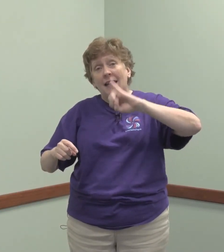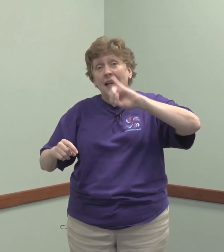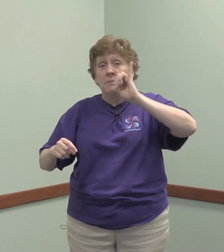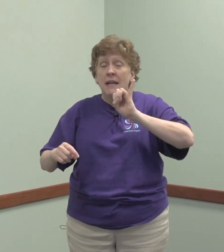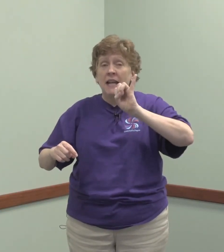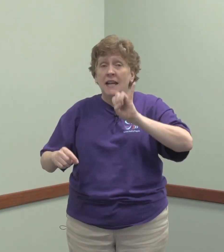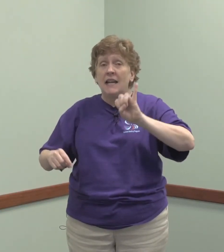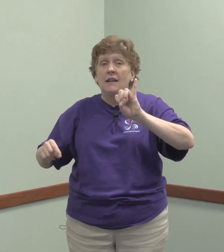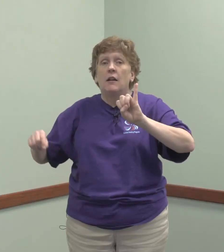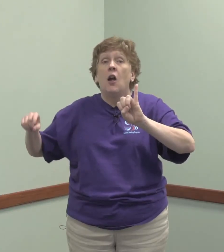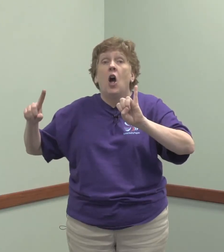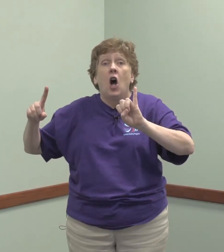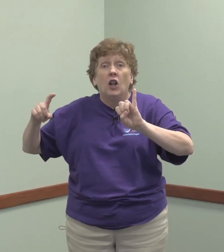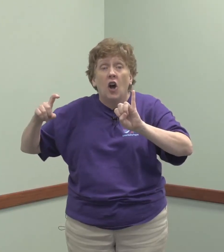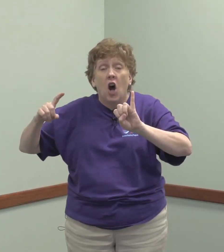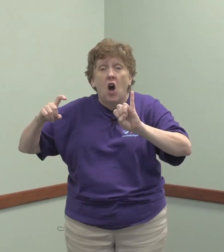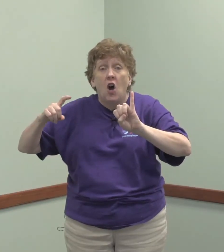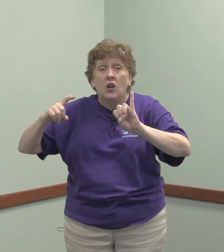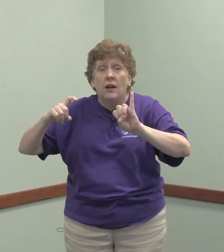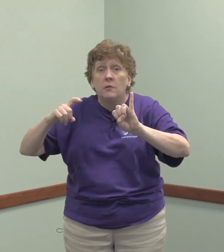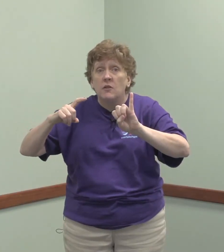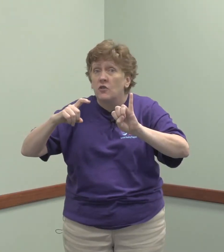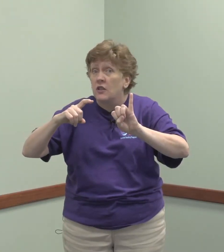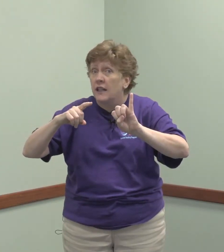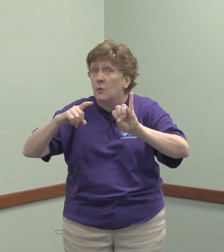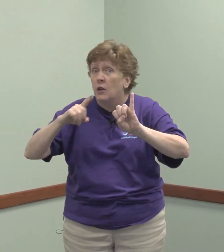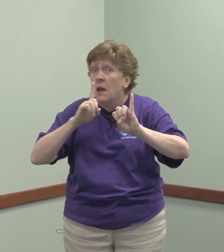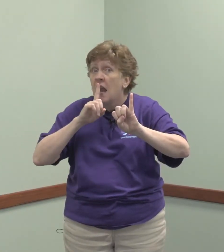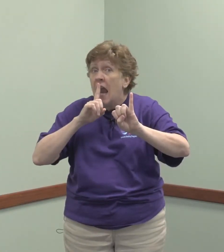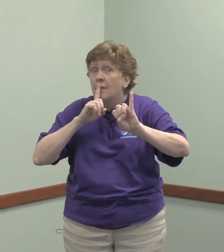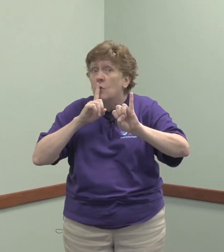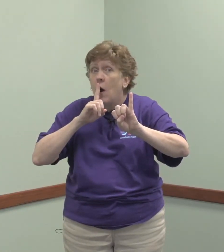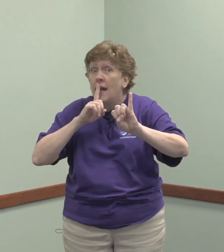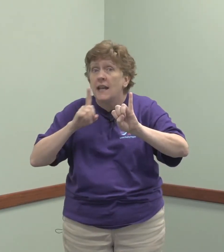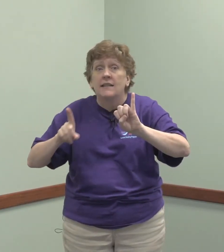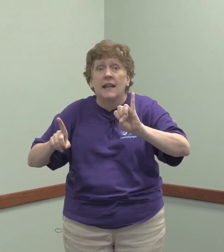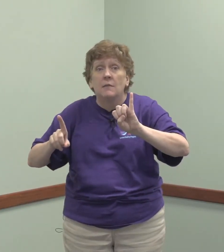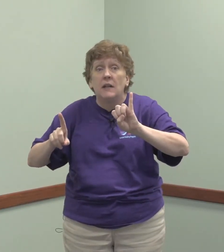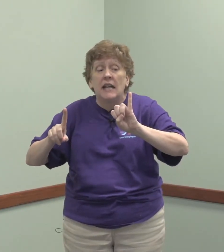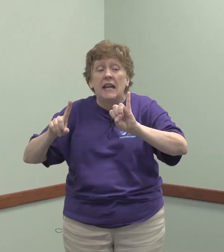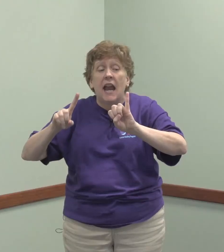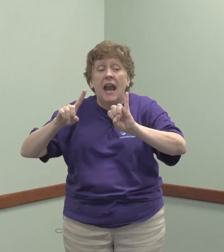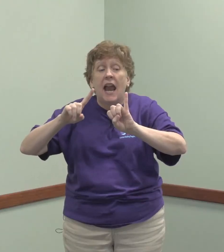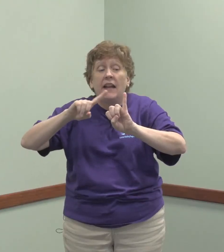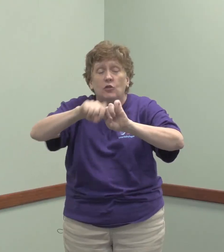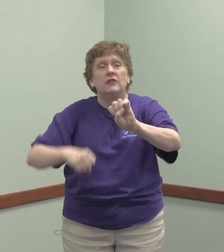eat me. Along comes Mr. Slinky Worm, as quiet as can be, and crunch.